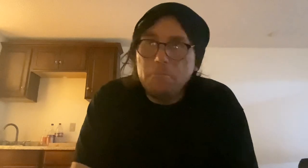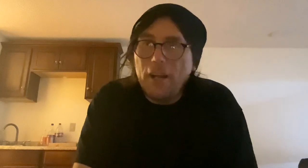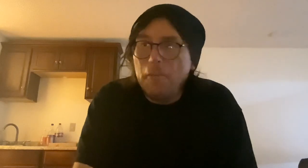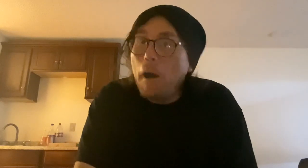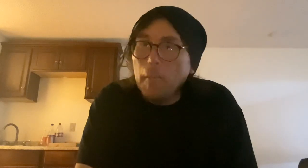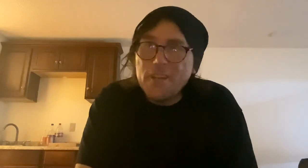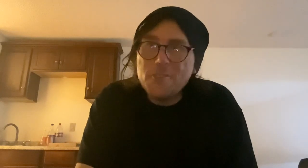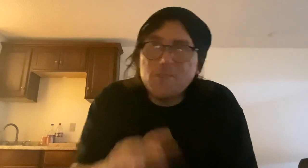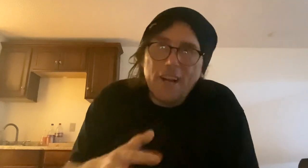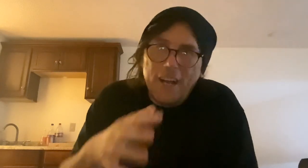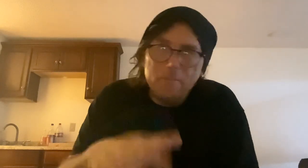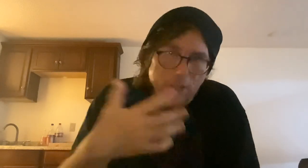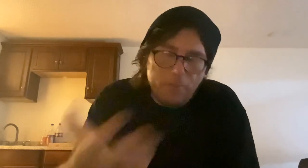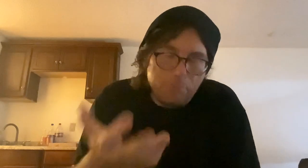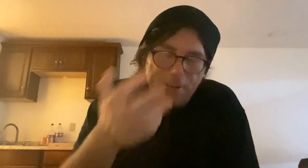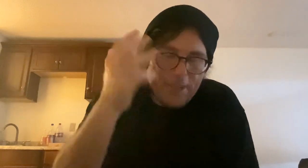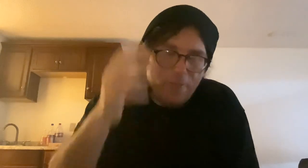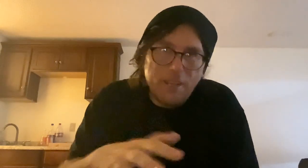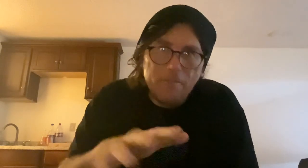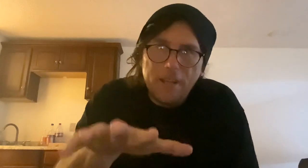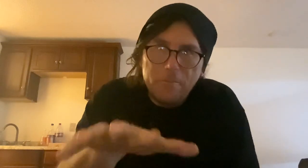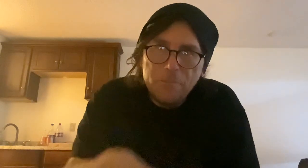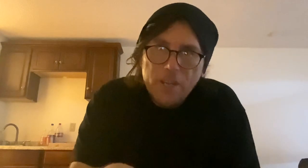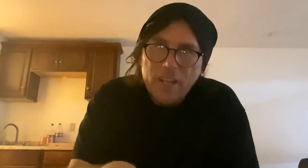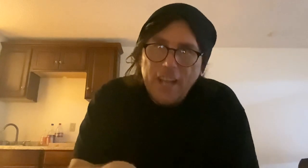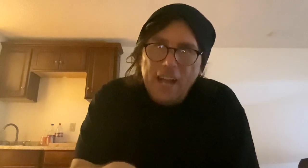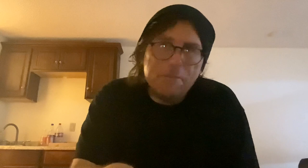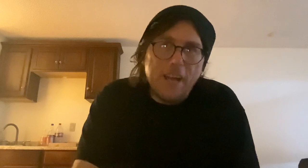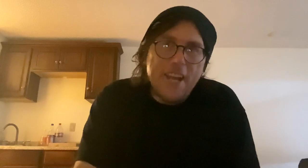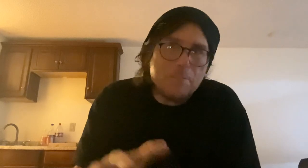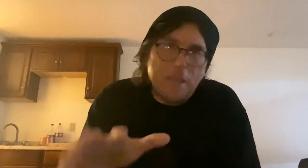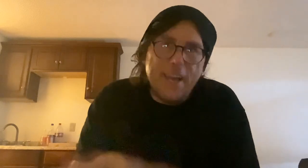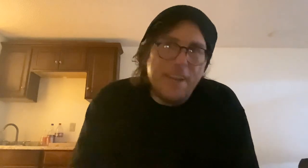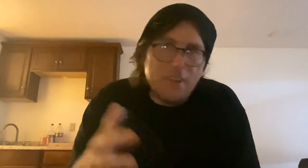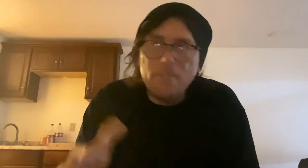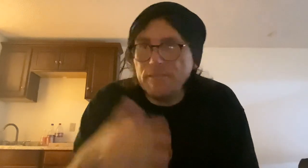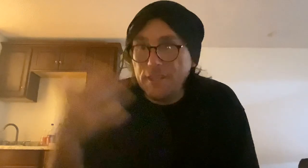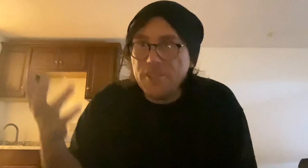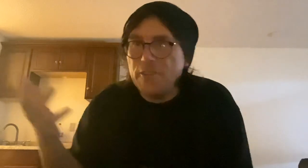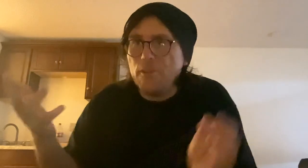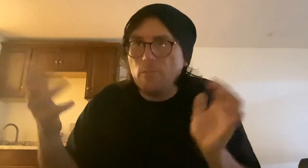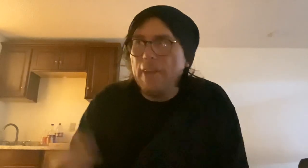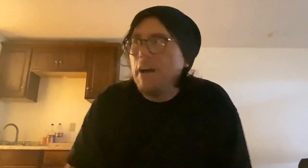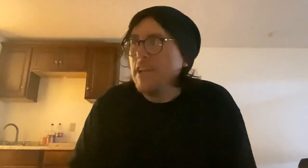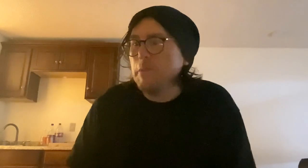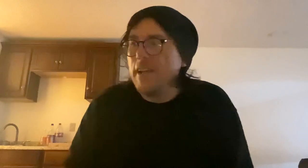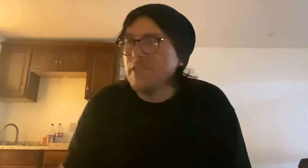published, you know, print it yourself and have an ISBN. You know, in this country we have ISBNs.